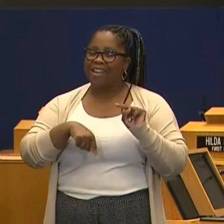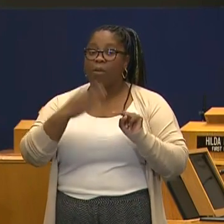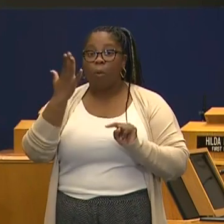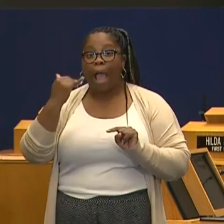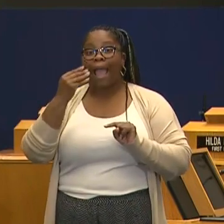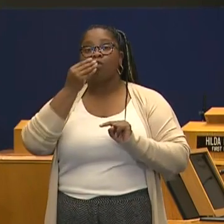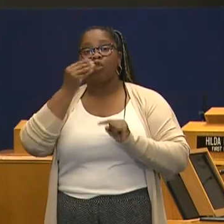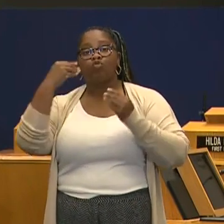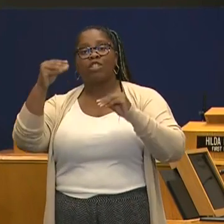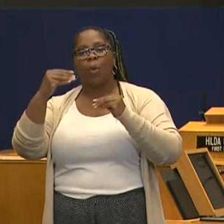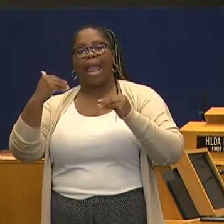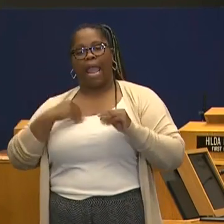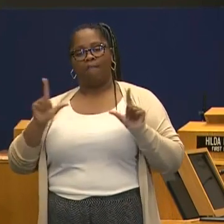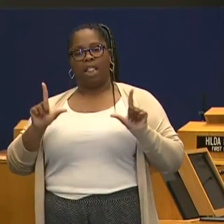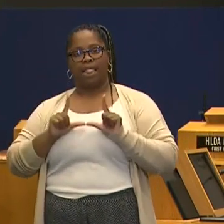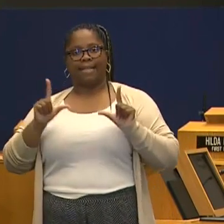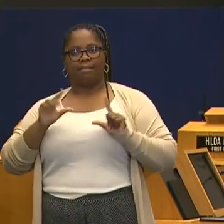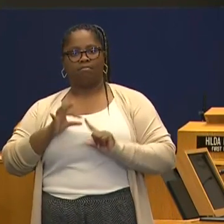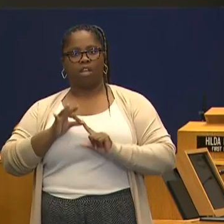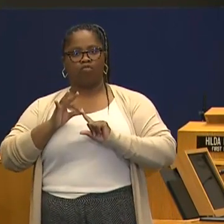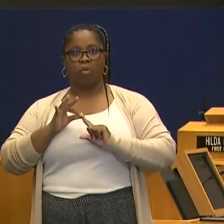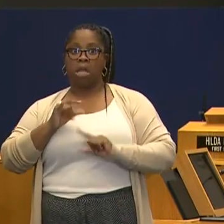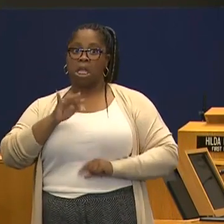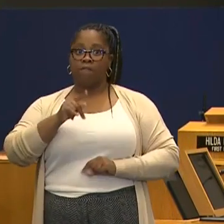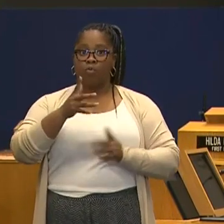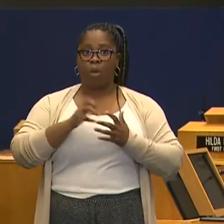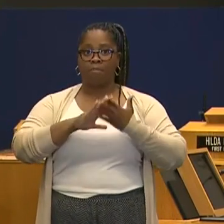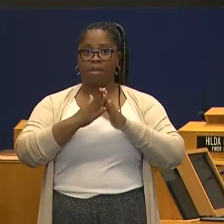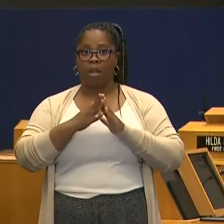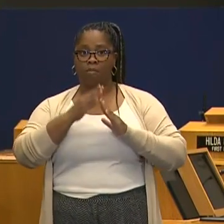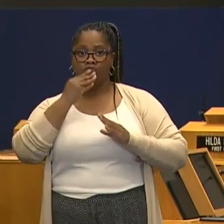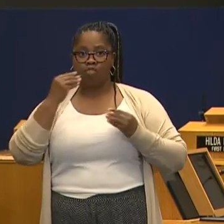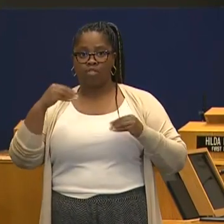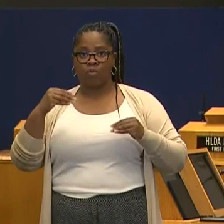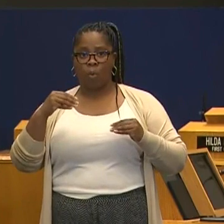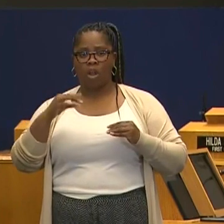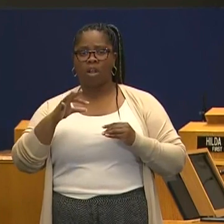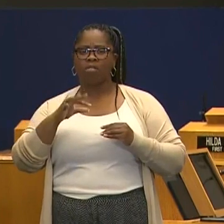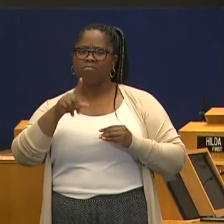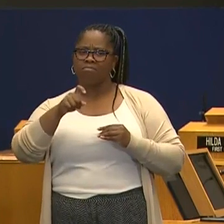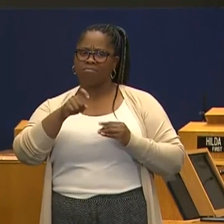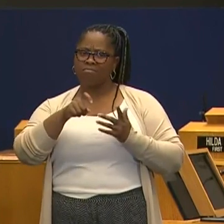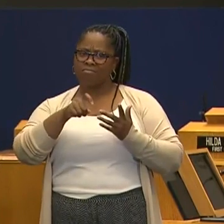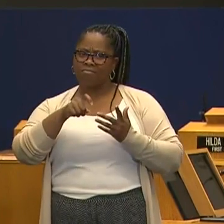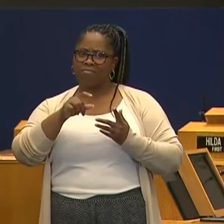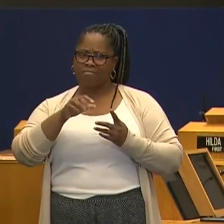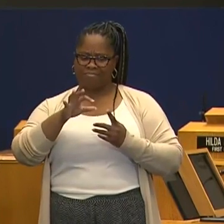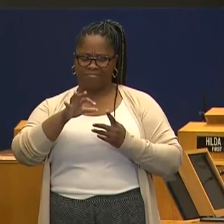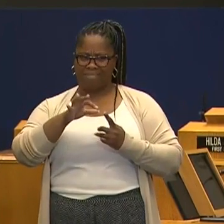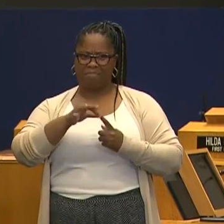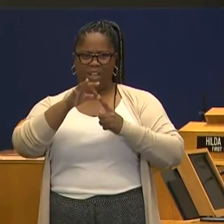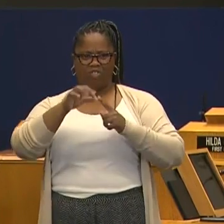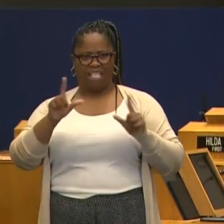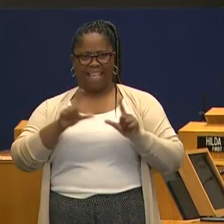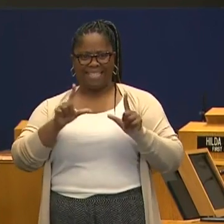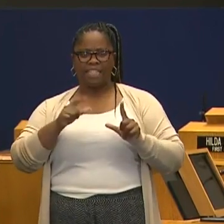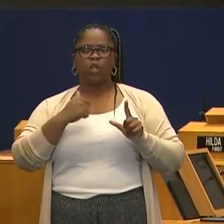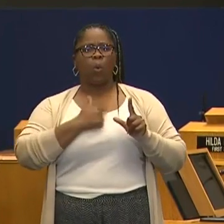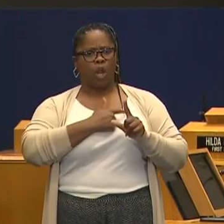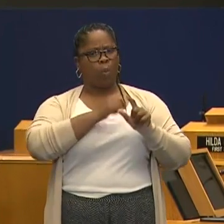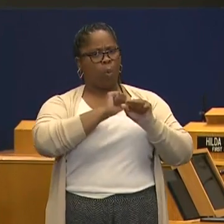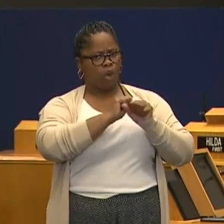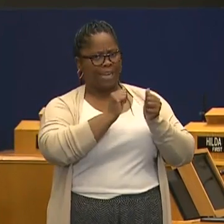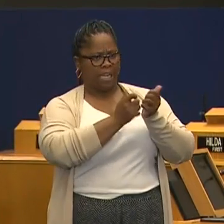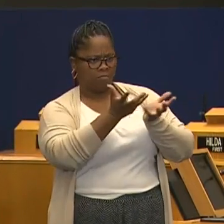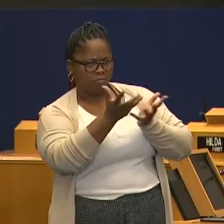And anybody who wants to be a grocery store does need to get licensed. So we're working with the grocery stores. I mean, we're working with the restaurants so that